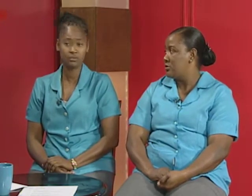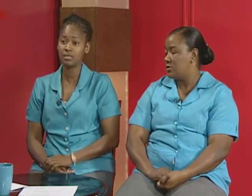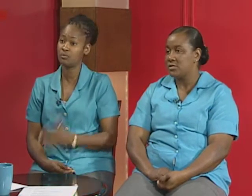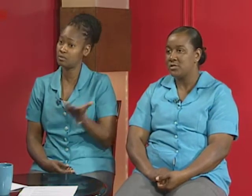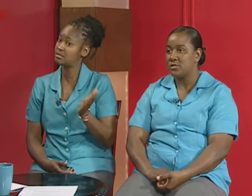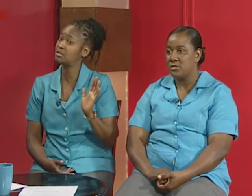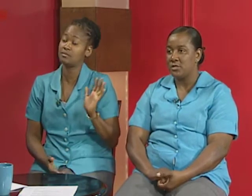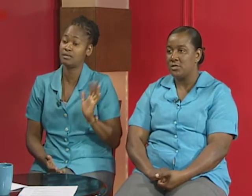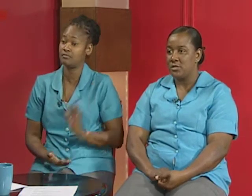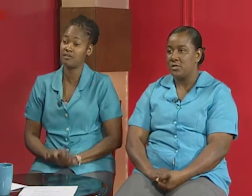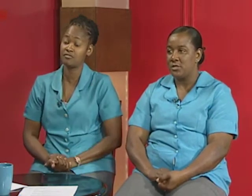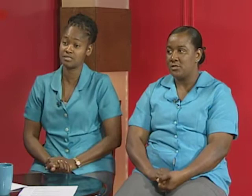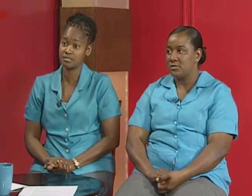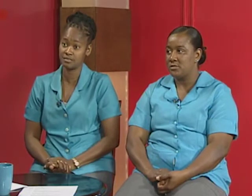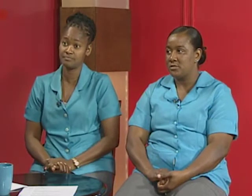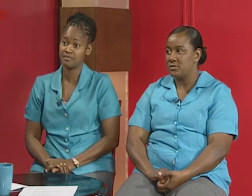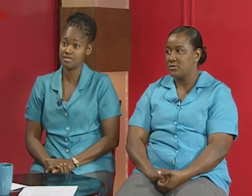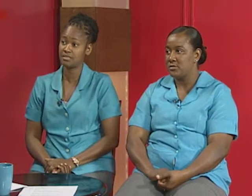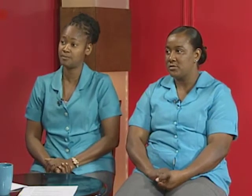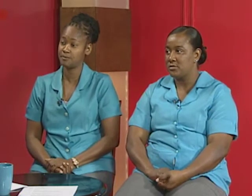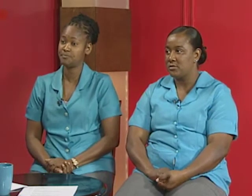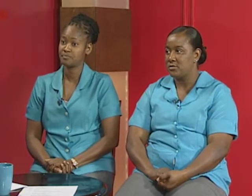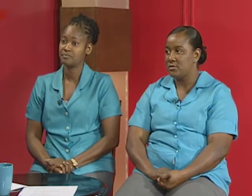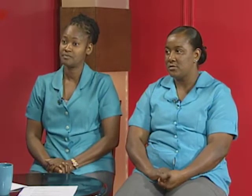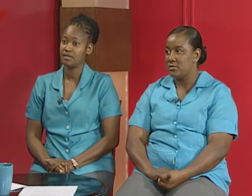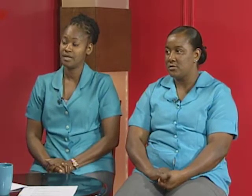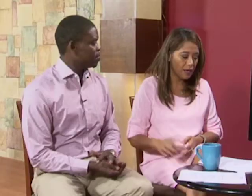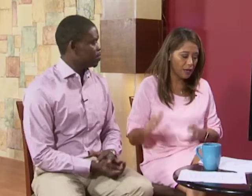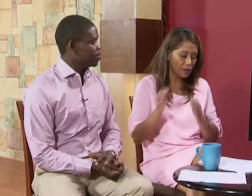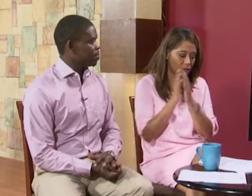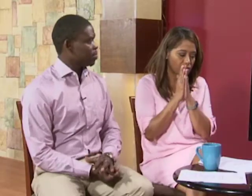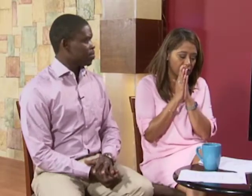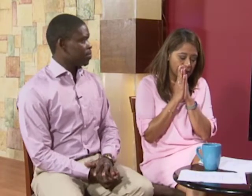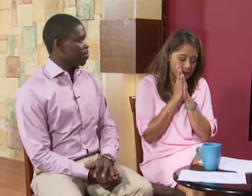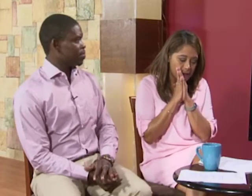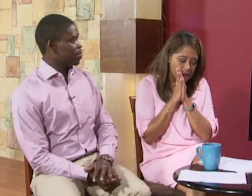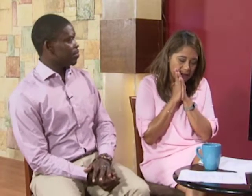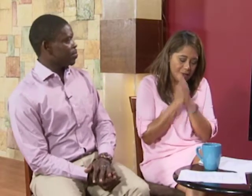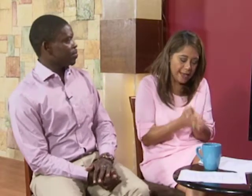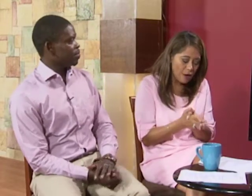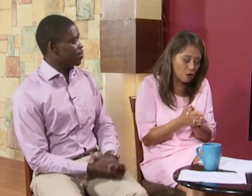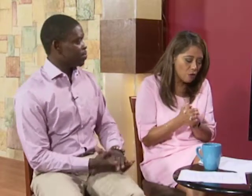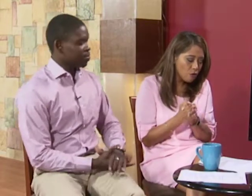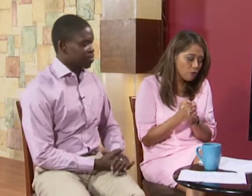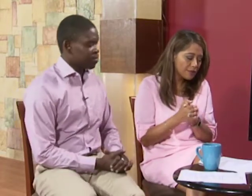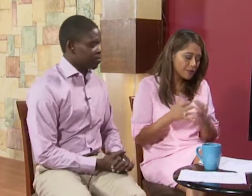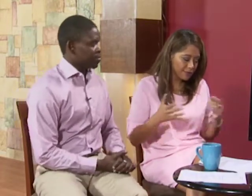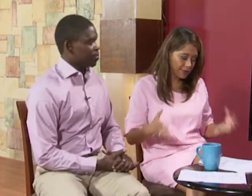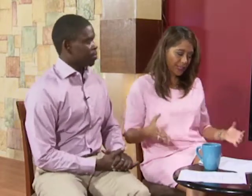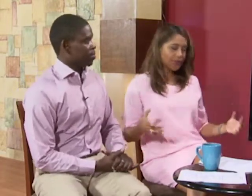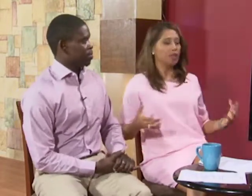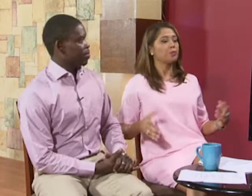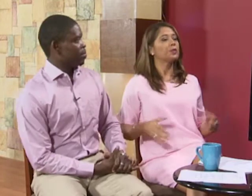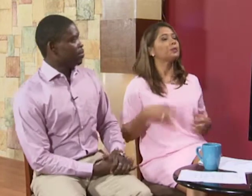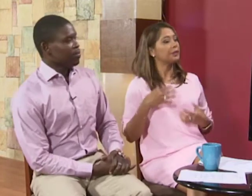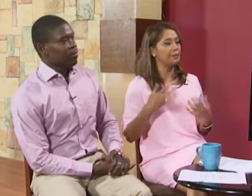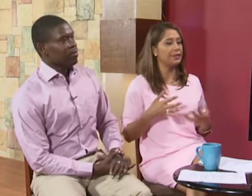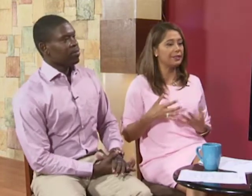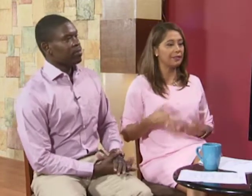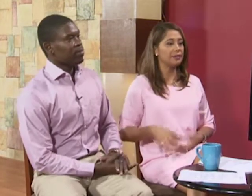well six then five six tell me something uh how successful are people at being able